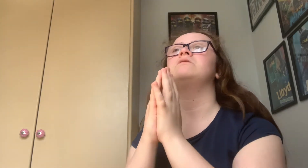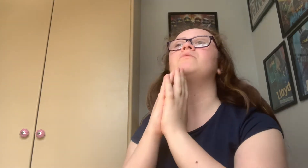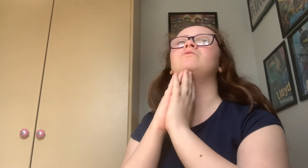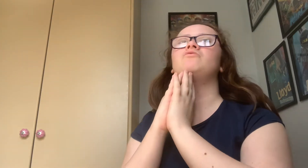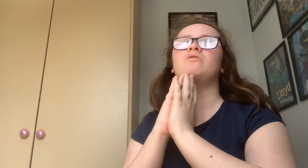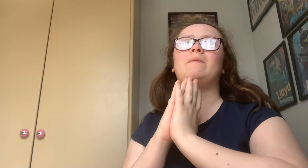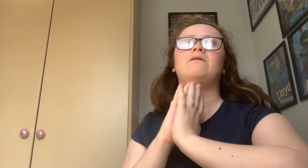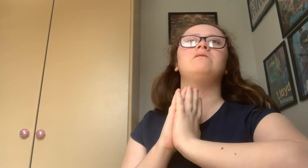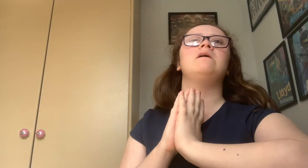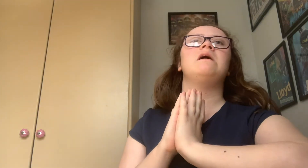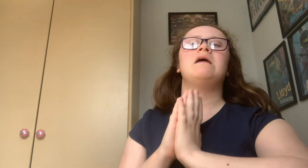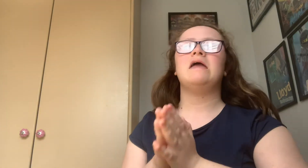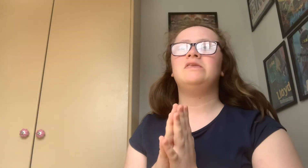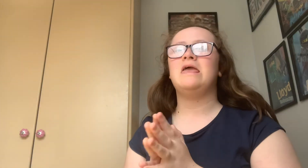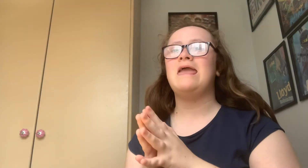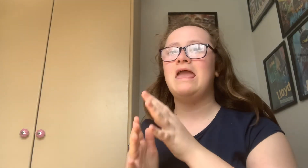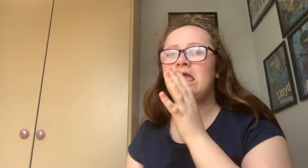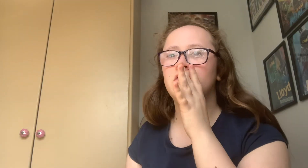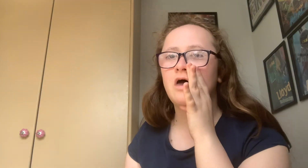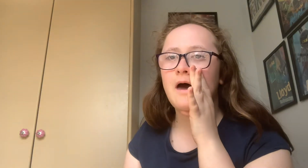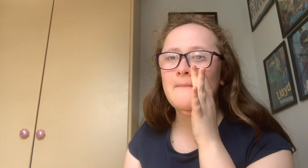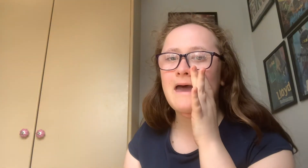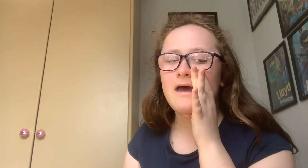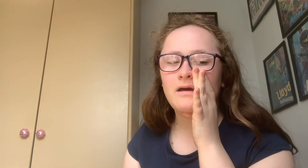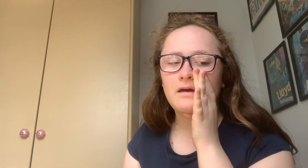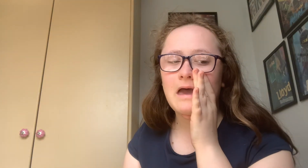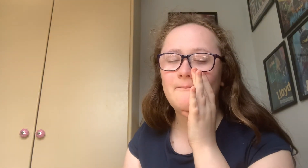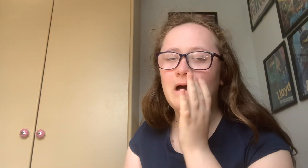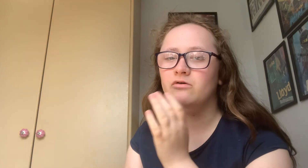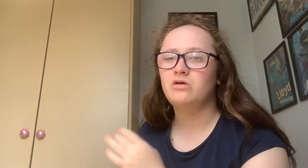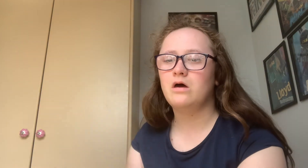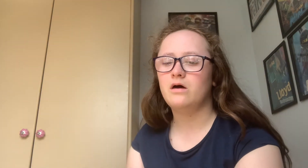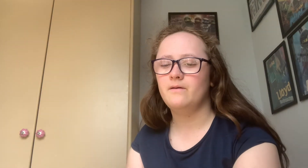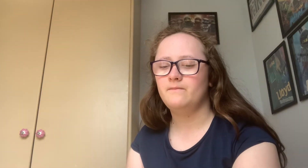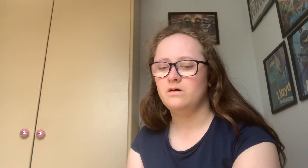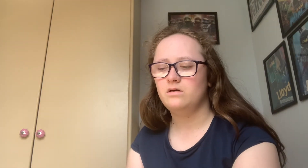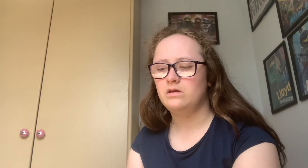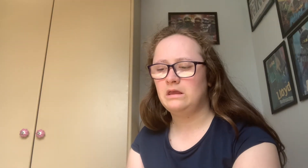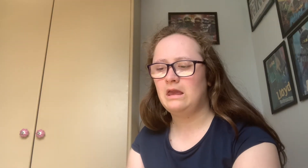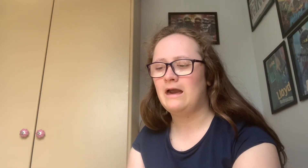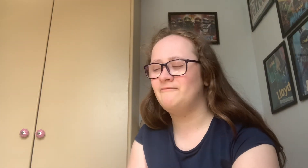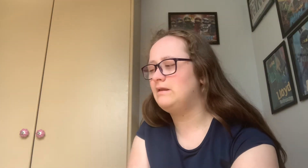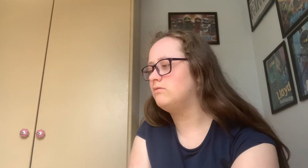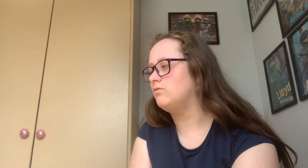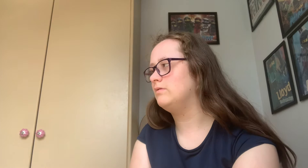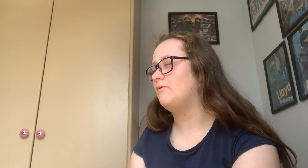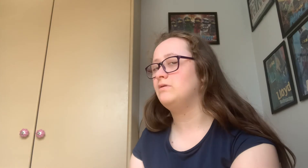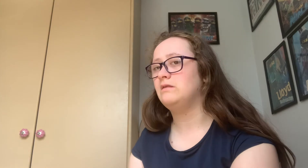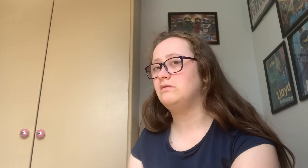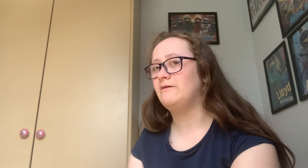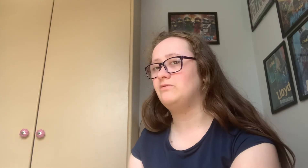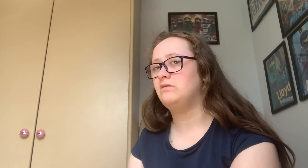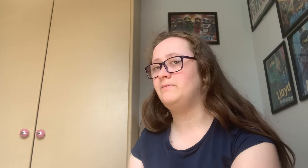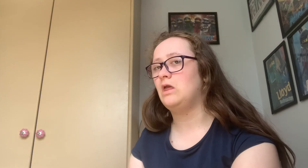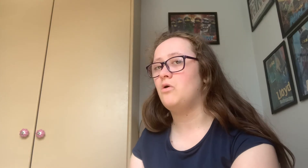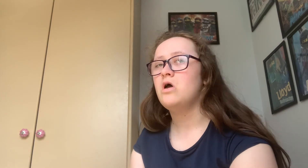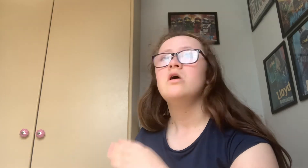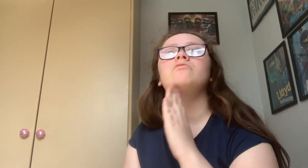that I want to talk about it is um about um Yeah, I think that's all I wanted to say for this video so